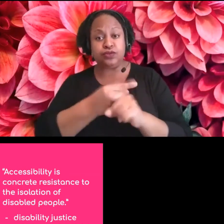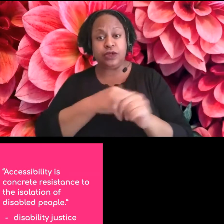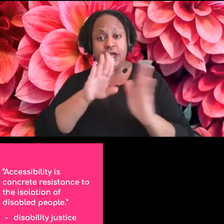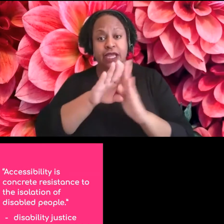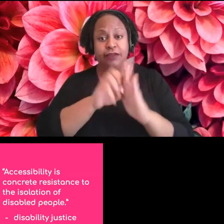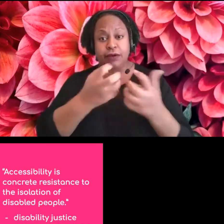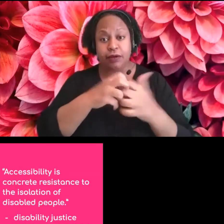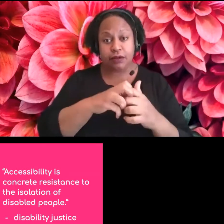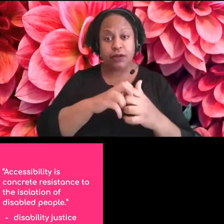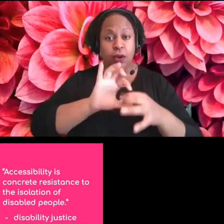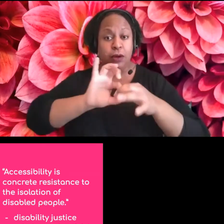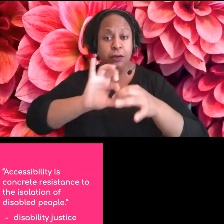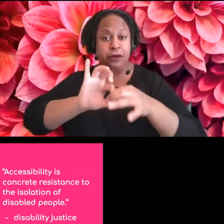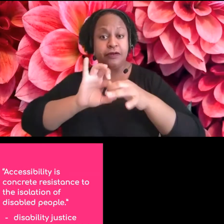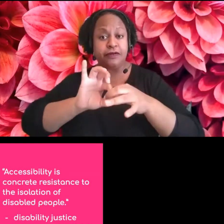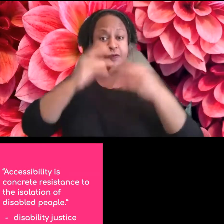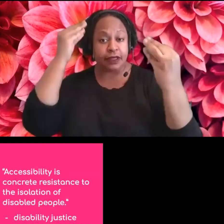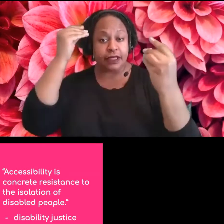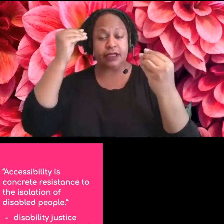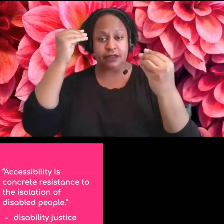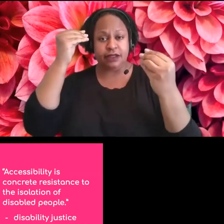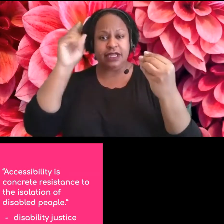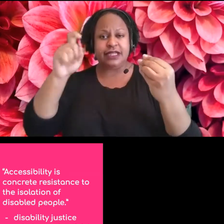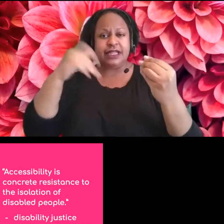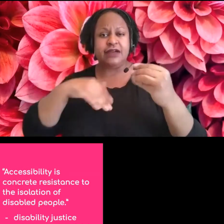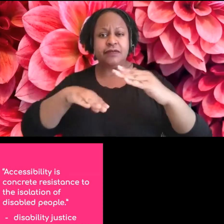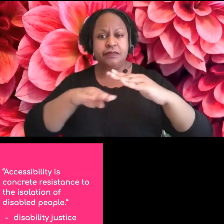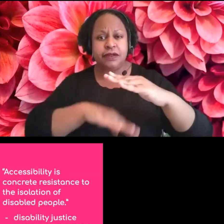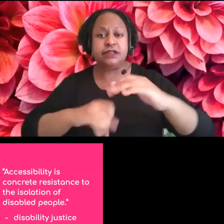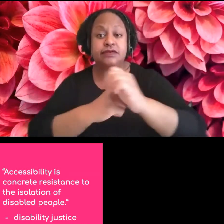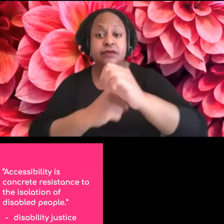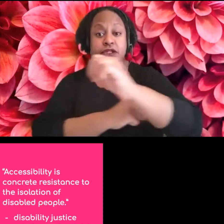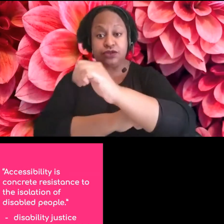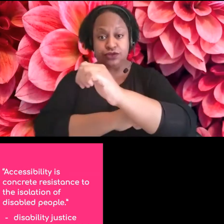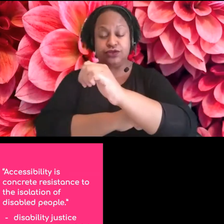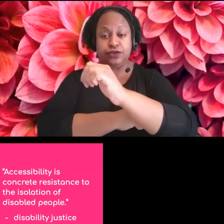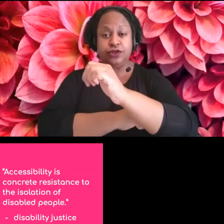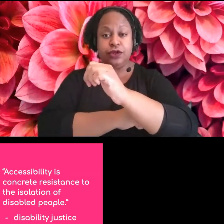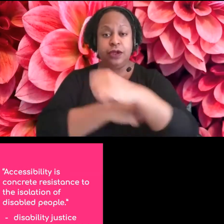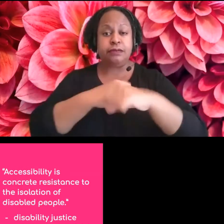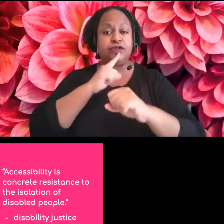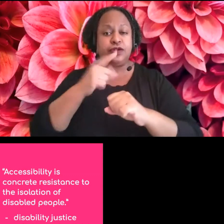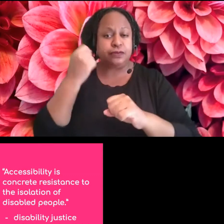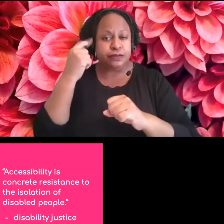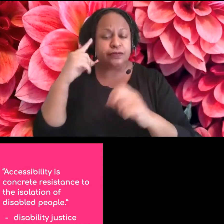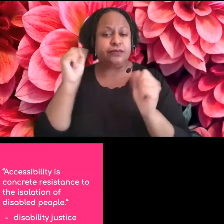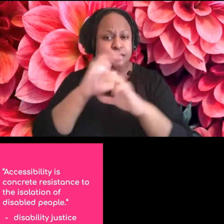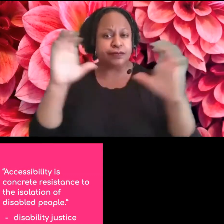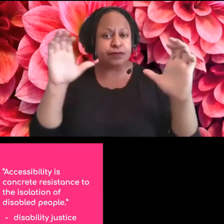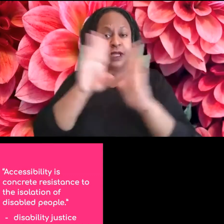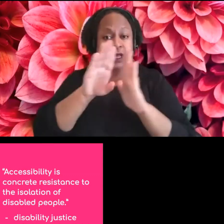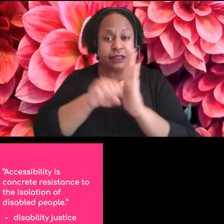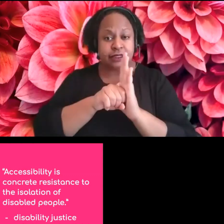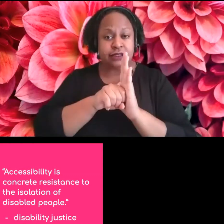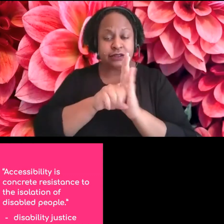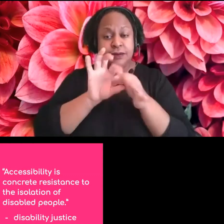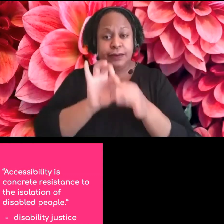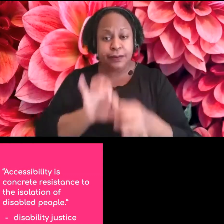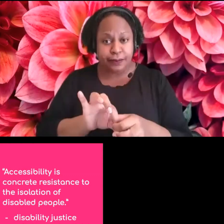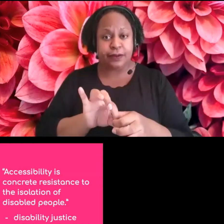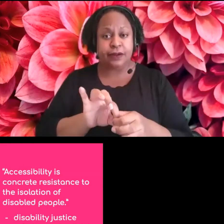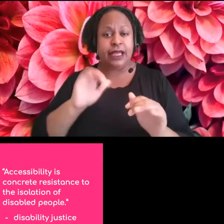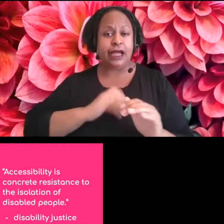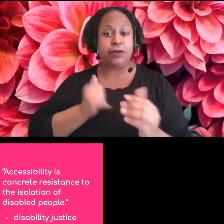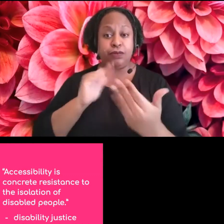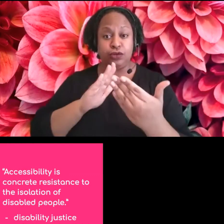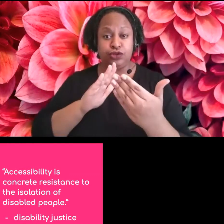we do need a foundation, uh, to move forward, something to ground us in our ethics and how we approach it. Um, and how, you